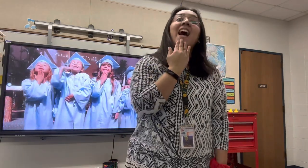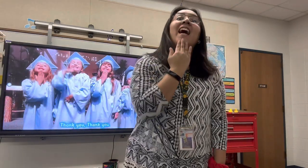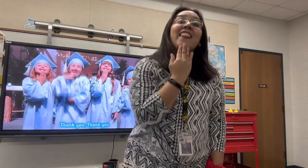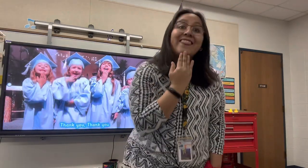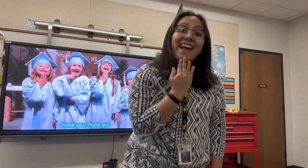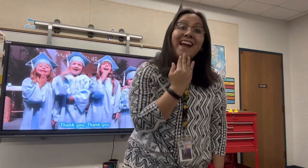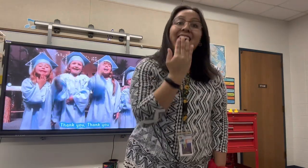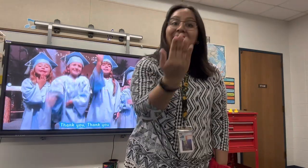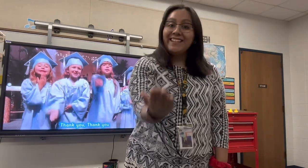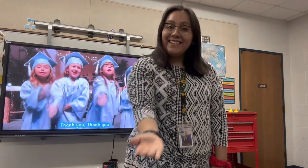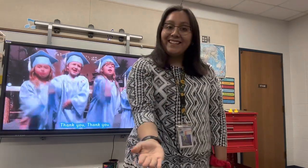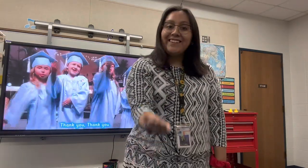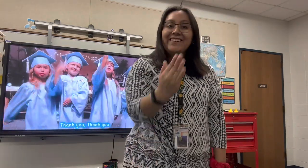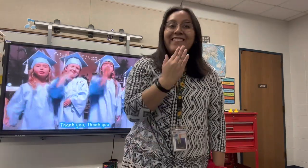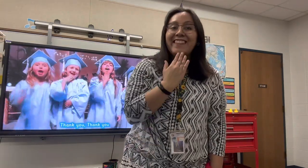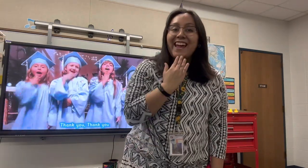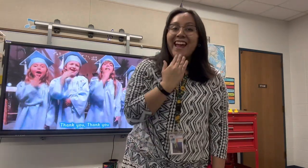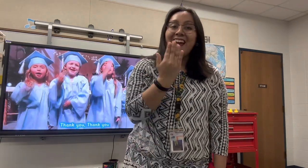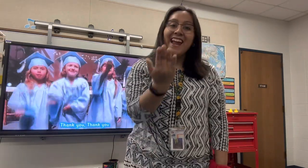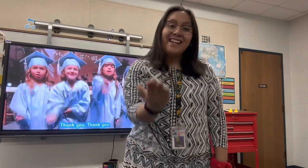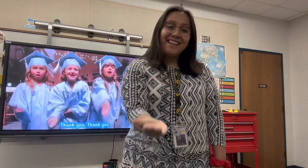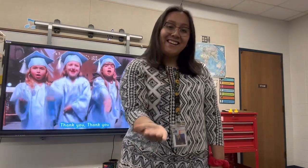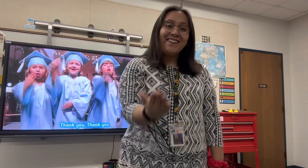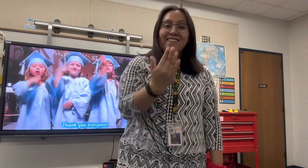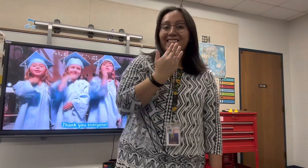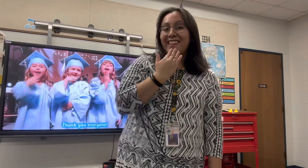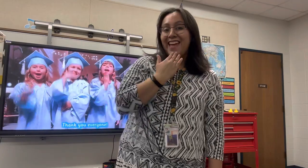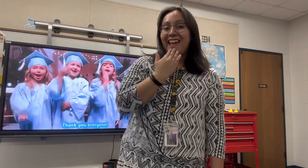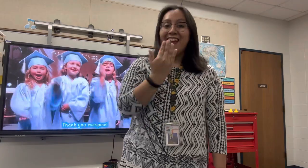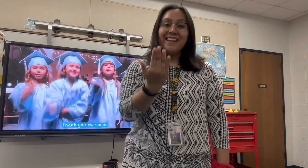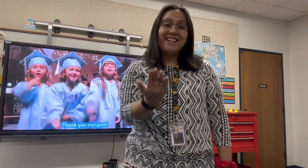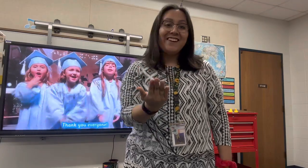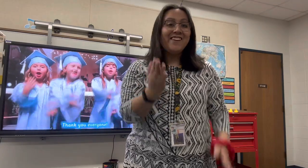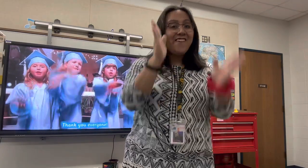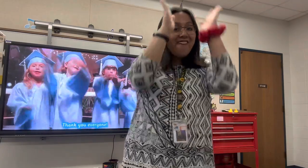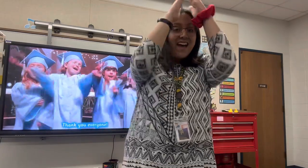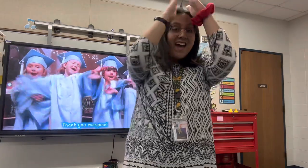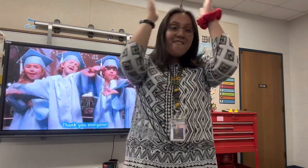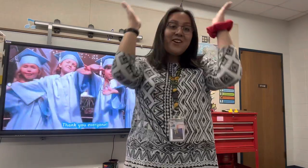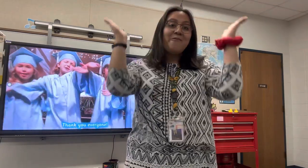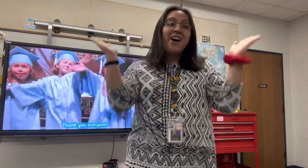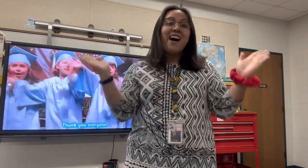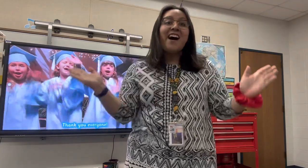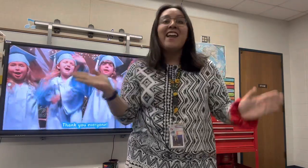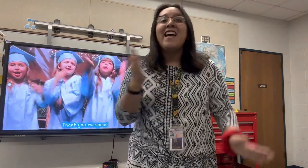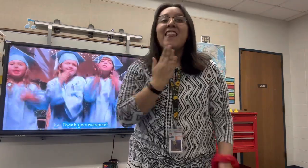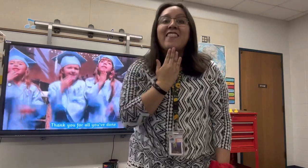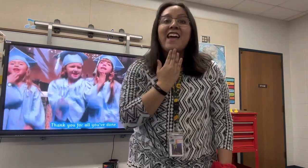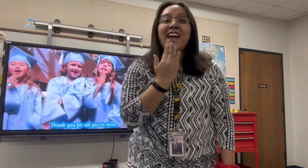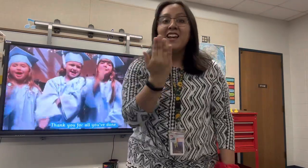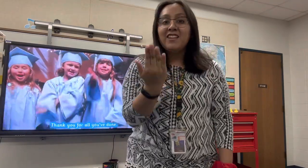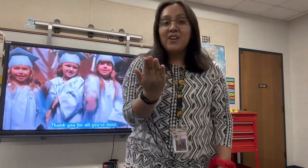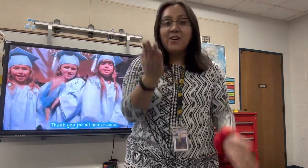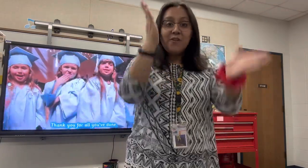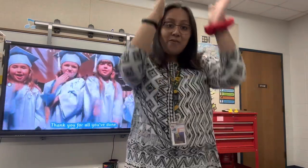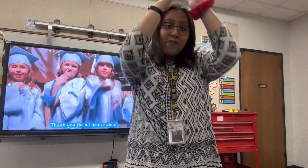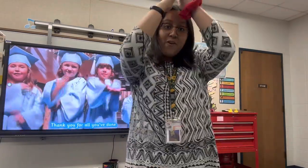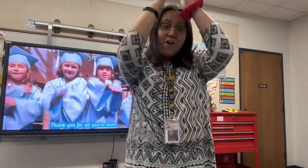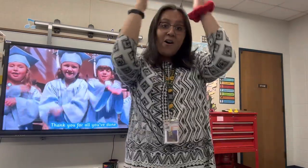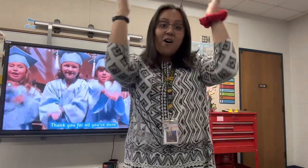Thank you, thank you, thank you everyone. Thank you for all